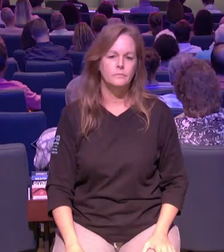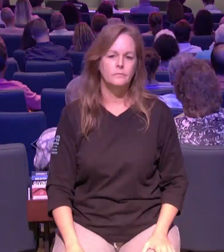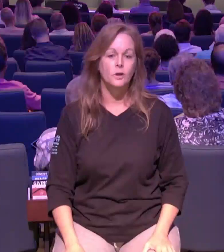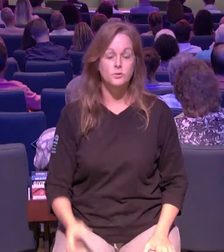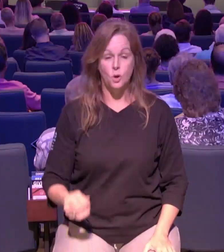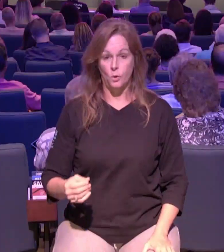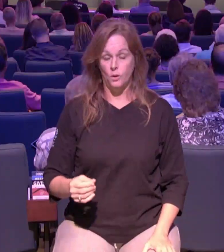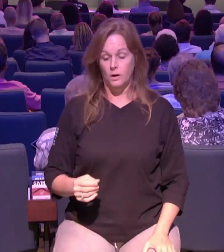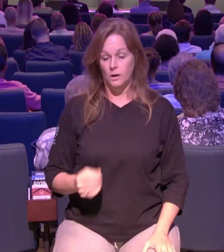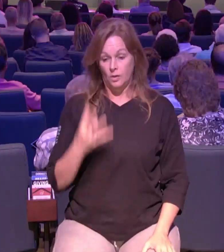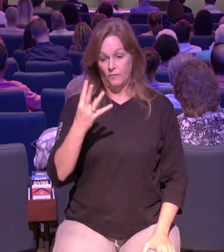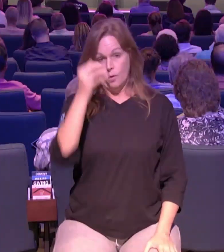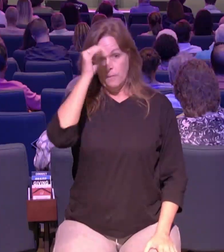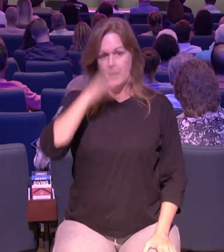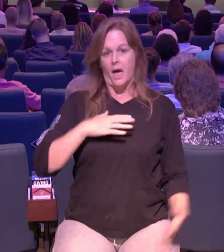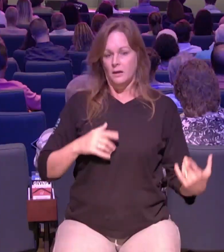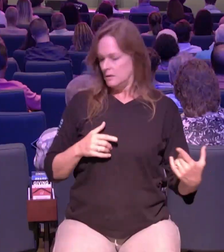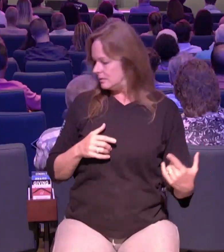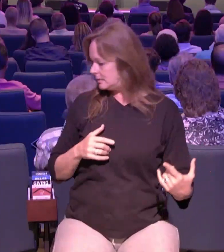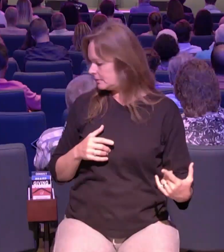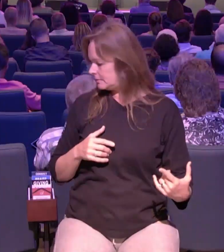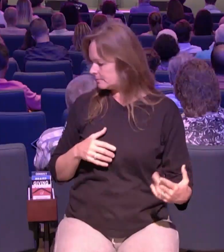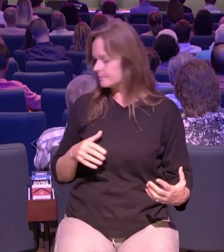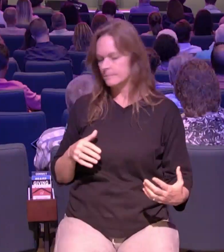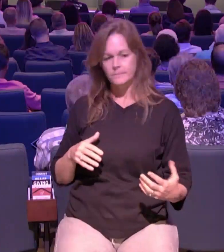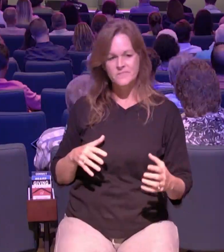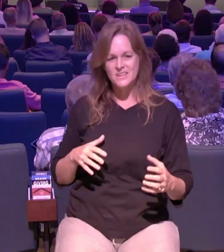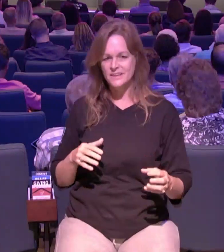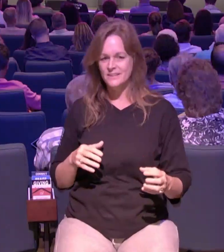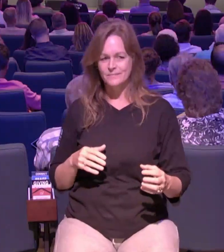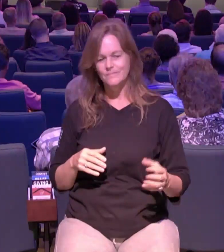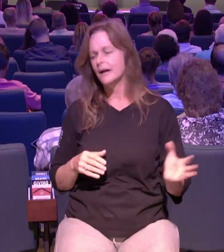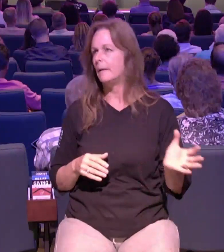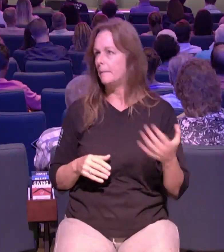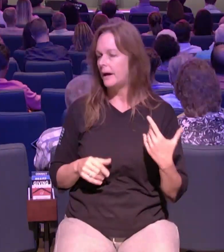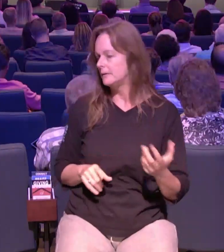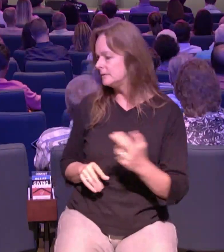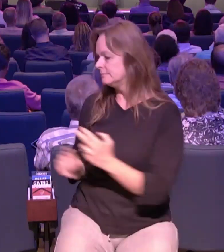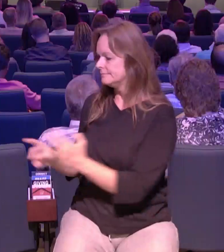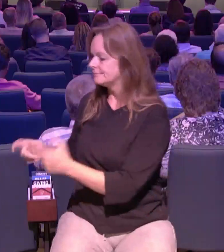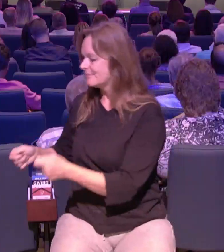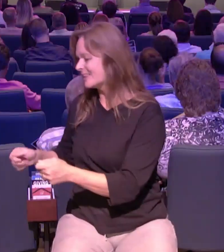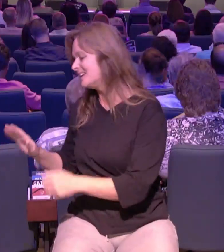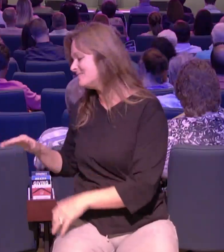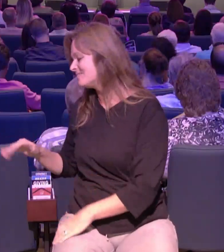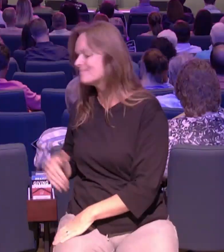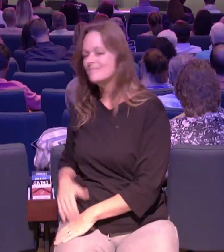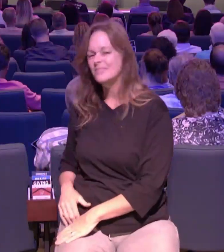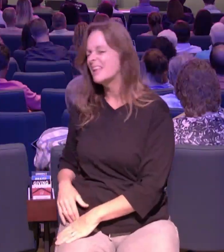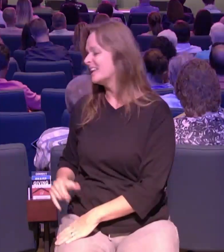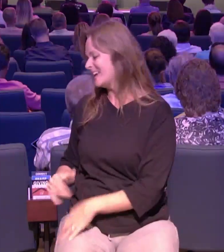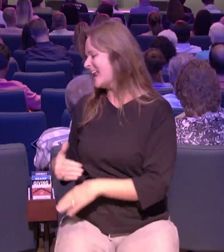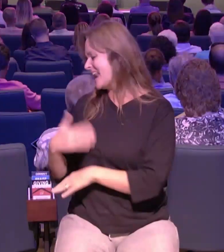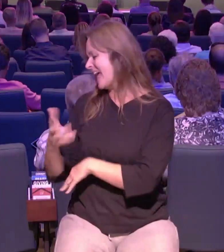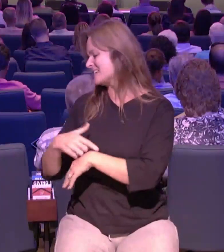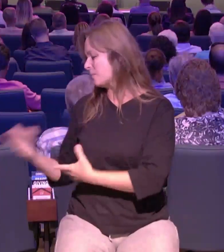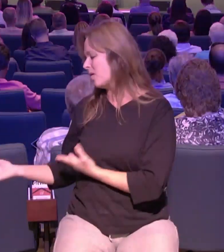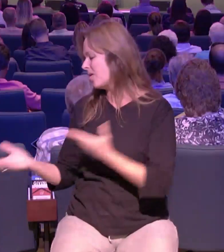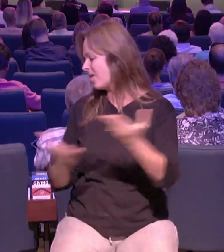anything stop them they could have thought well you know why it's too crowded sorry joe you know we'll get you next time jesus comes we'll do a little better we